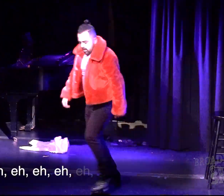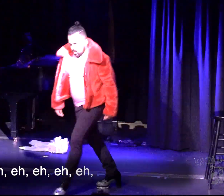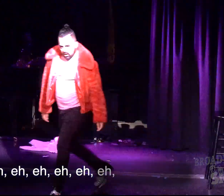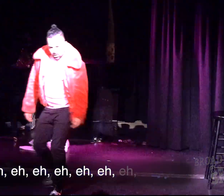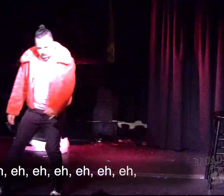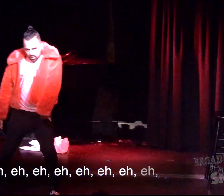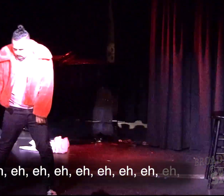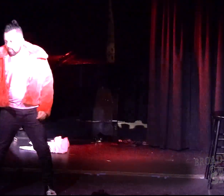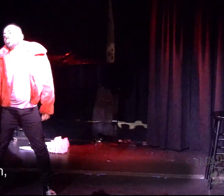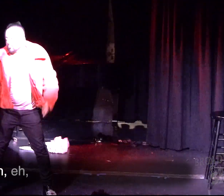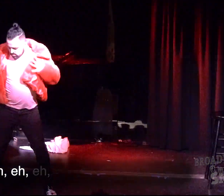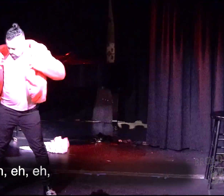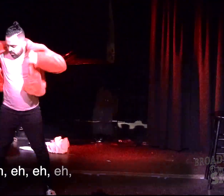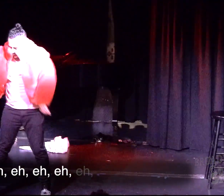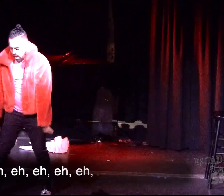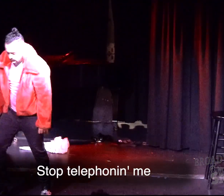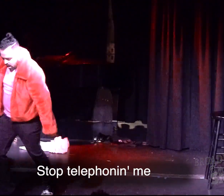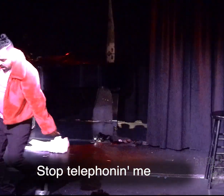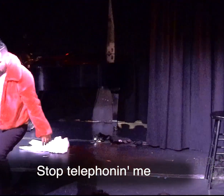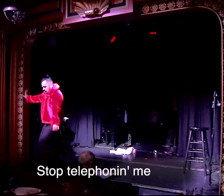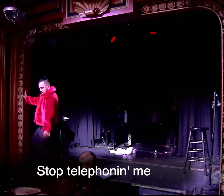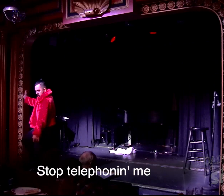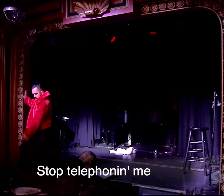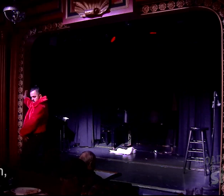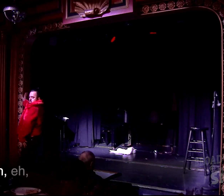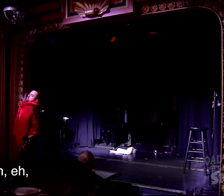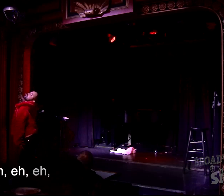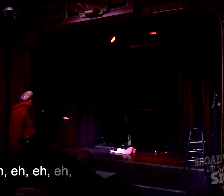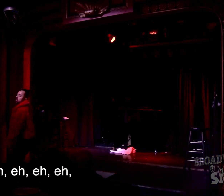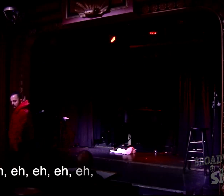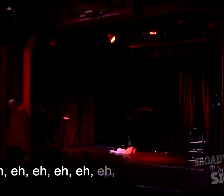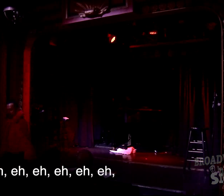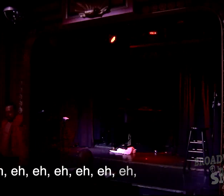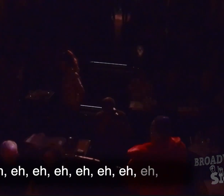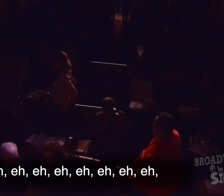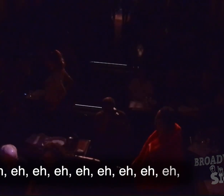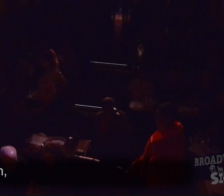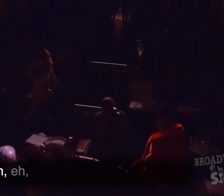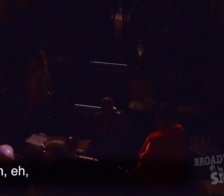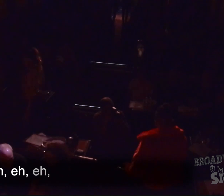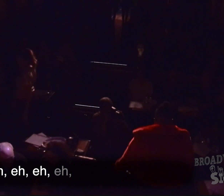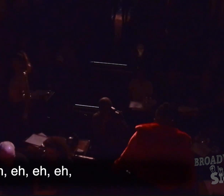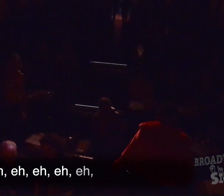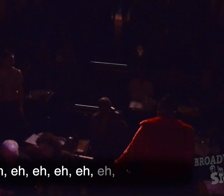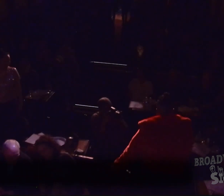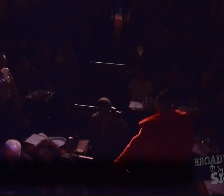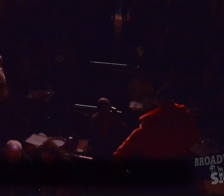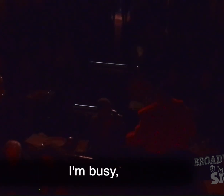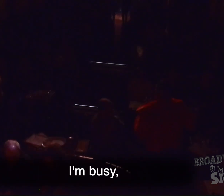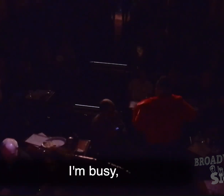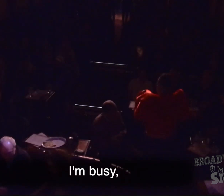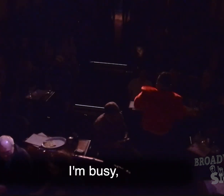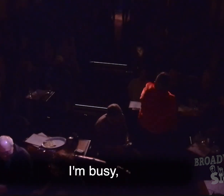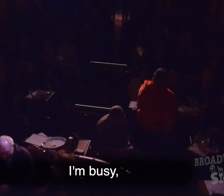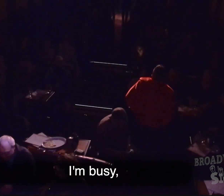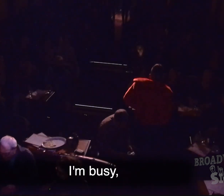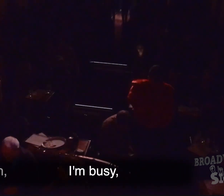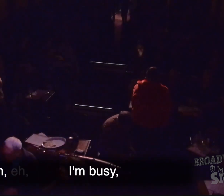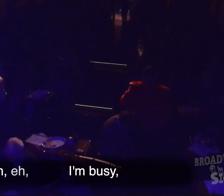So I don't want to marry me Stop telephoning me I'm busy I'll be there